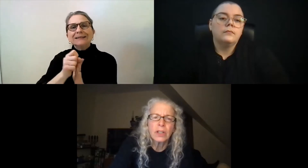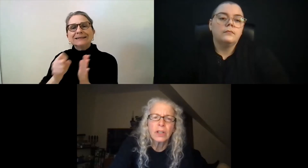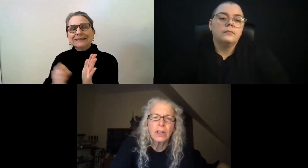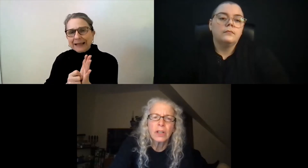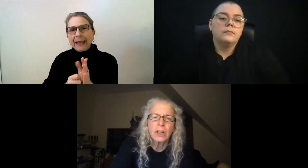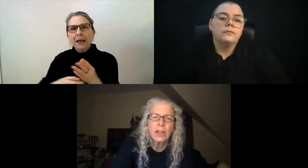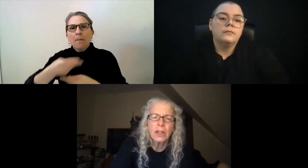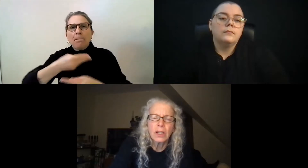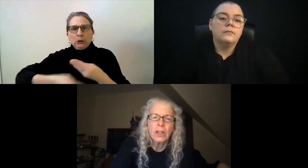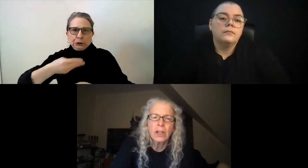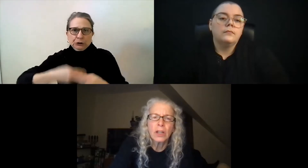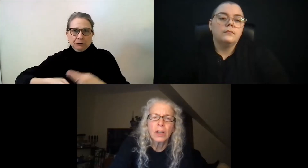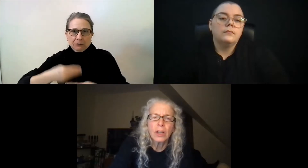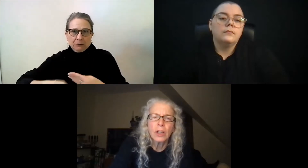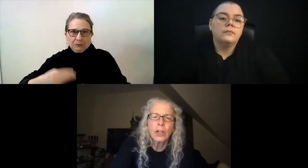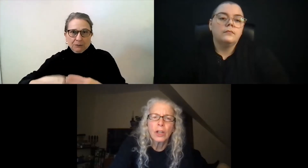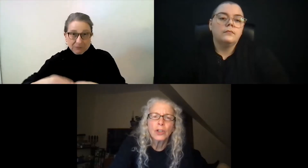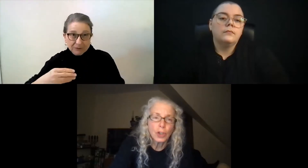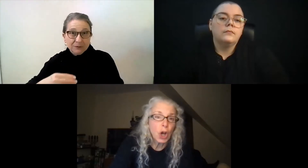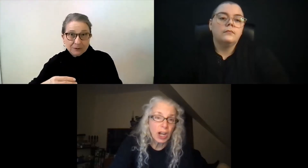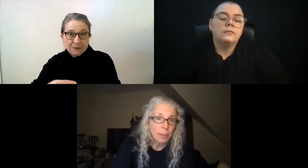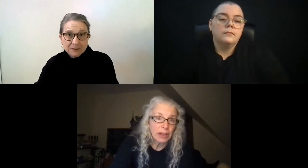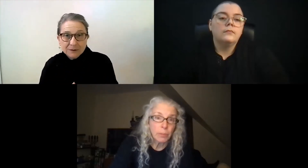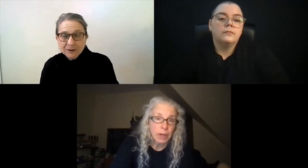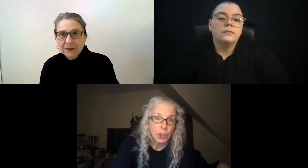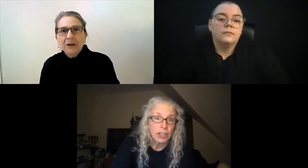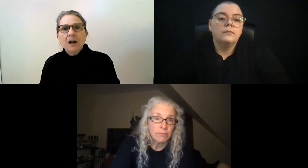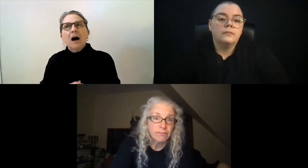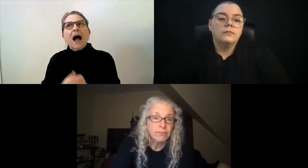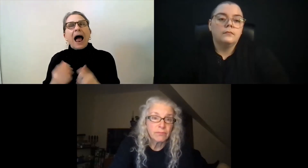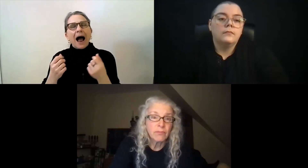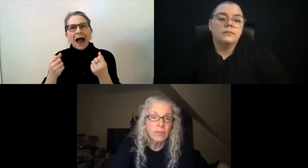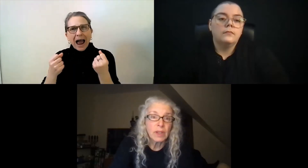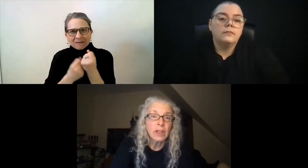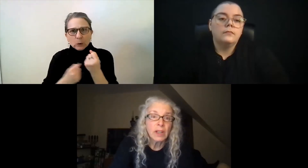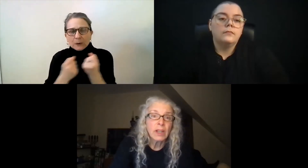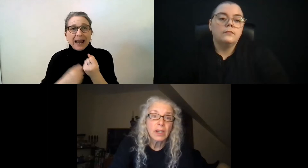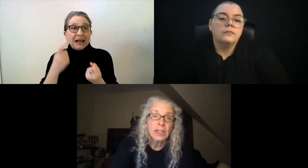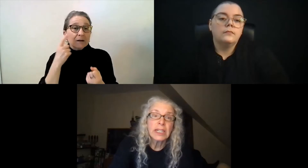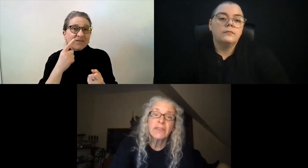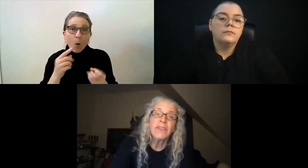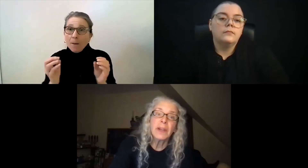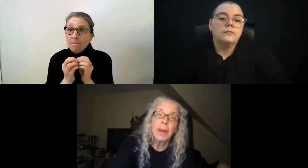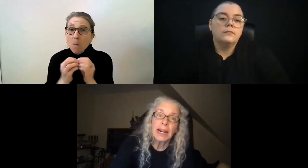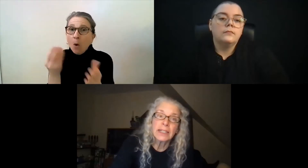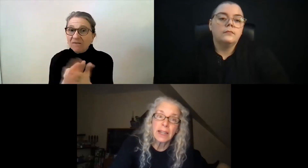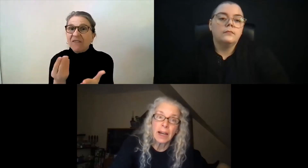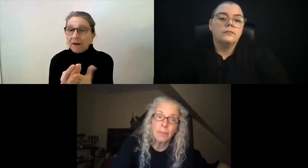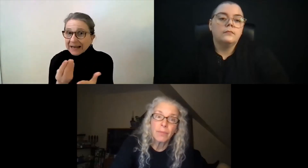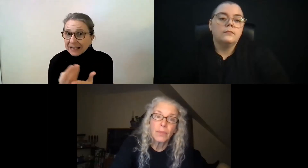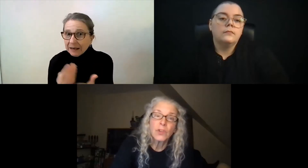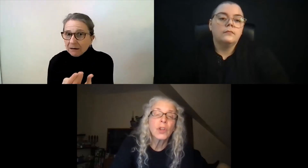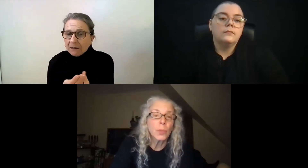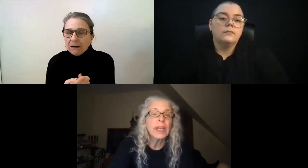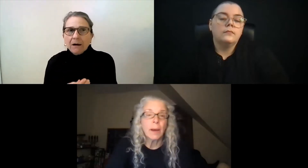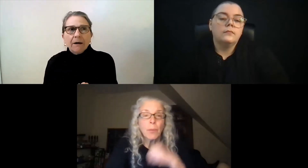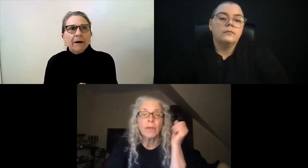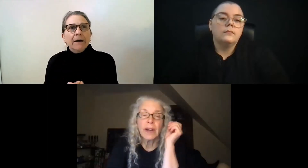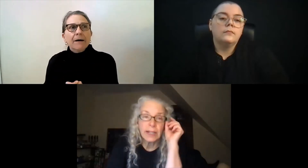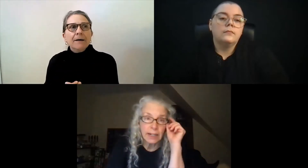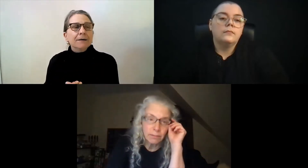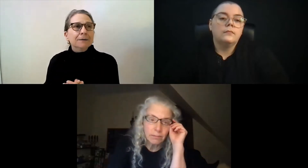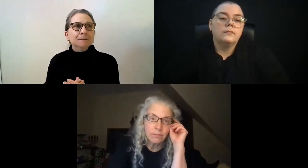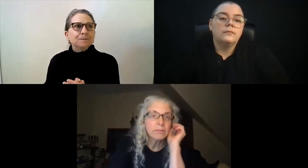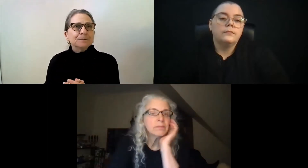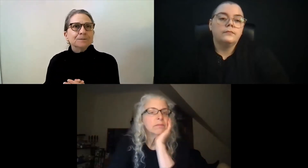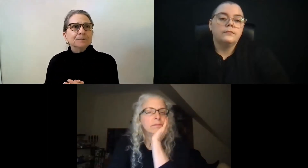to talk about the budget, to give feedback to them so that we get more